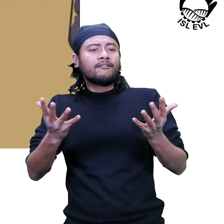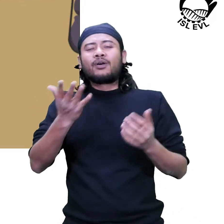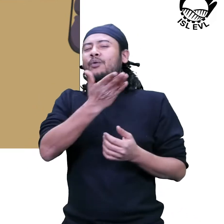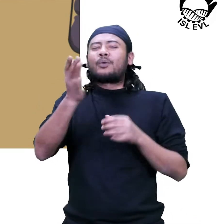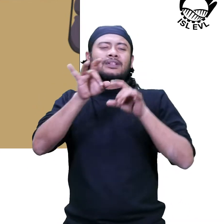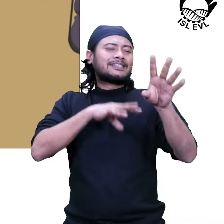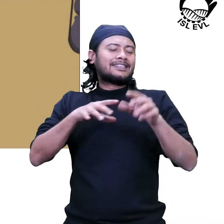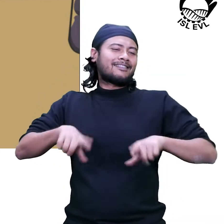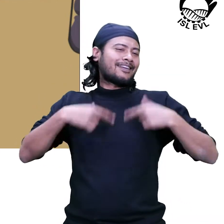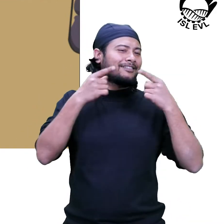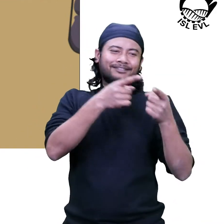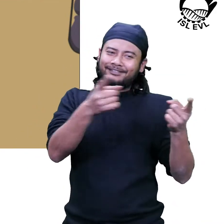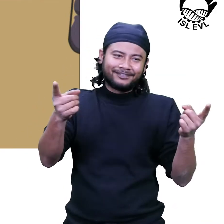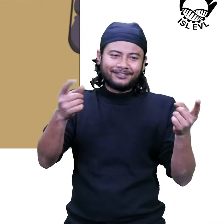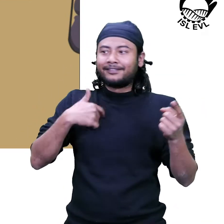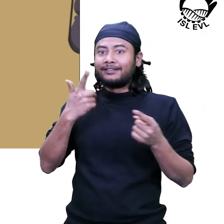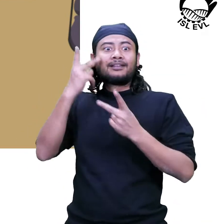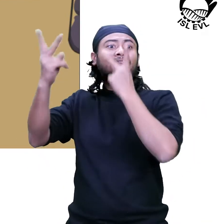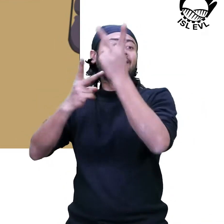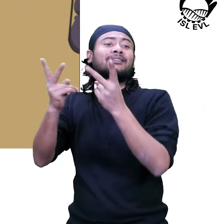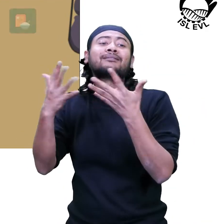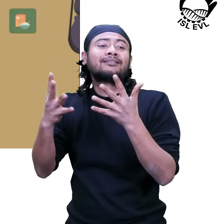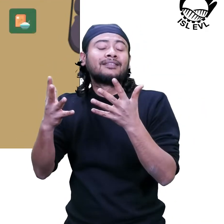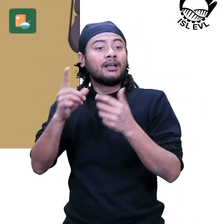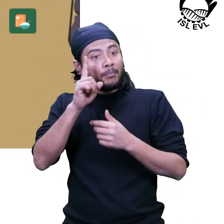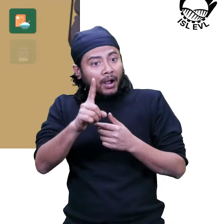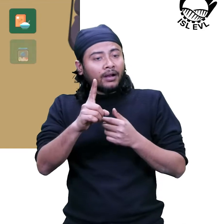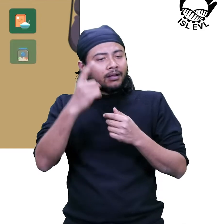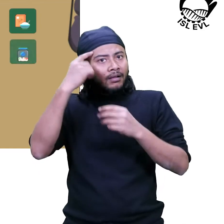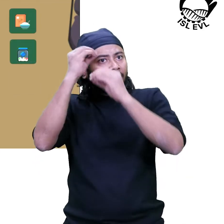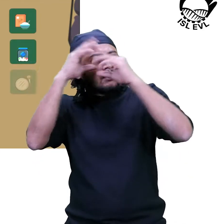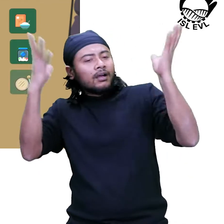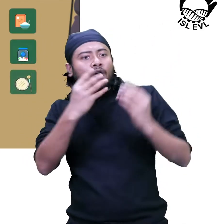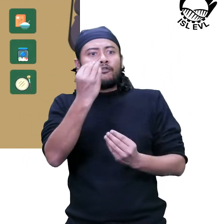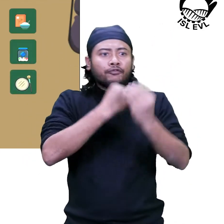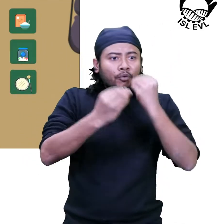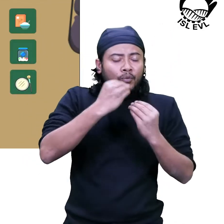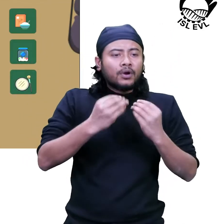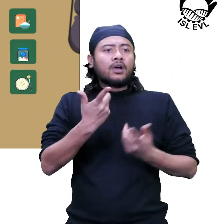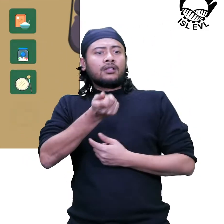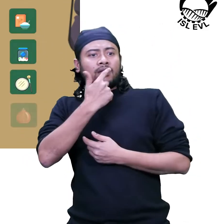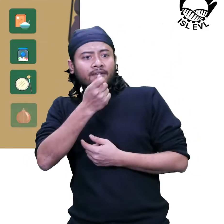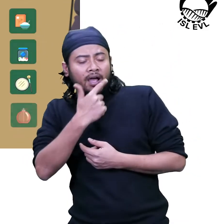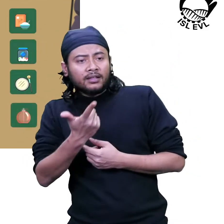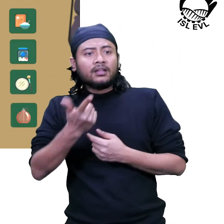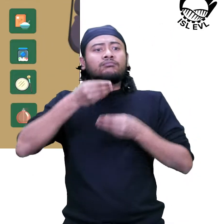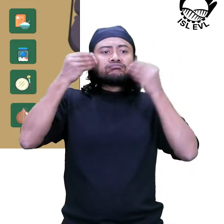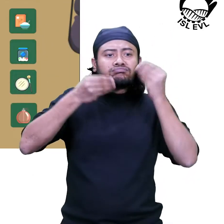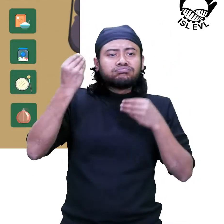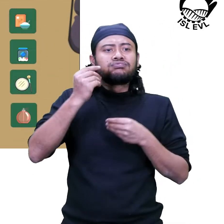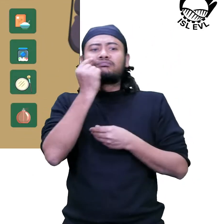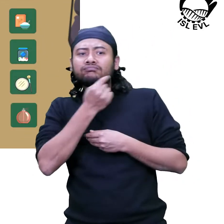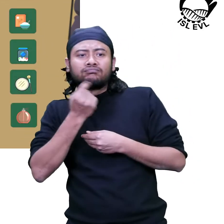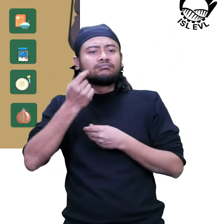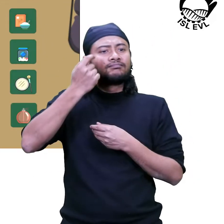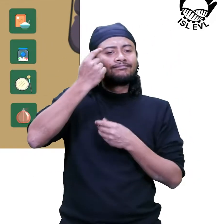them directly. But if you think about it, everything from food to medicines, cosmetics and even perfumes